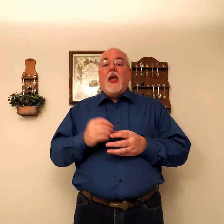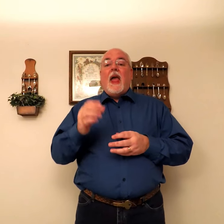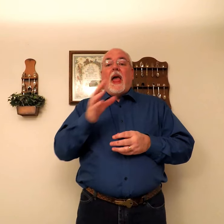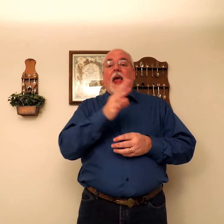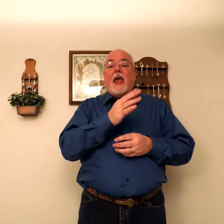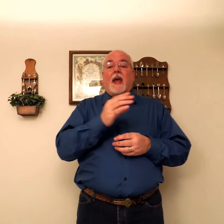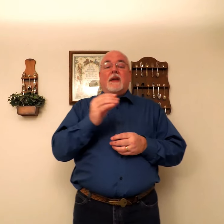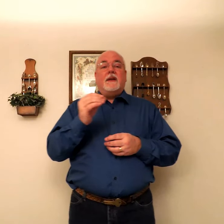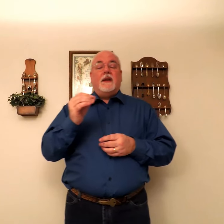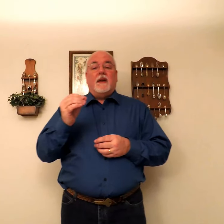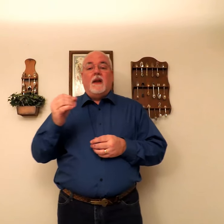And.